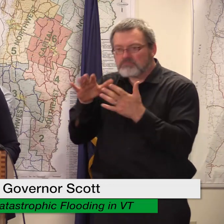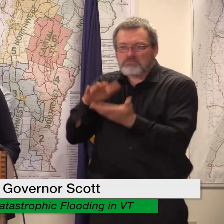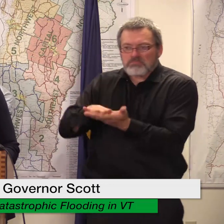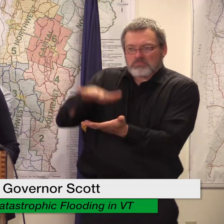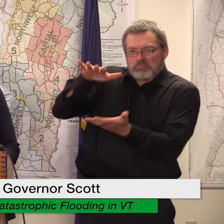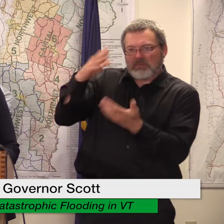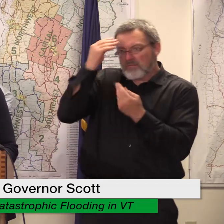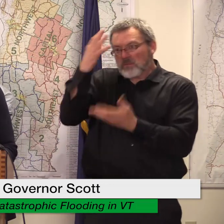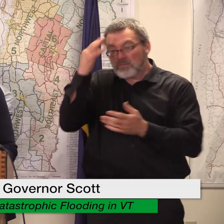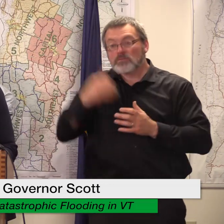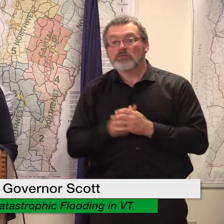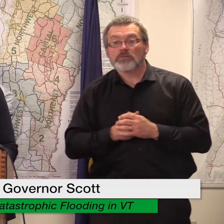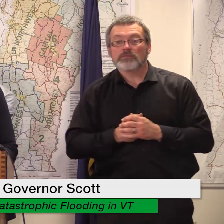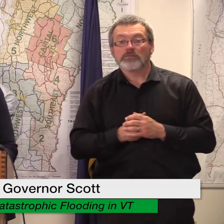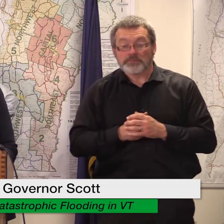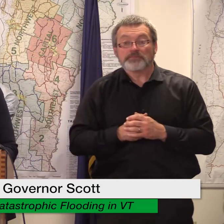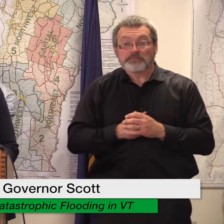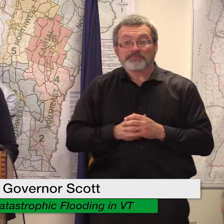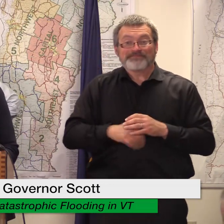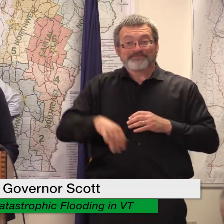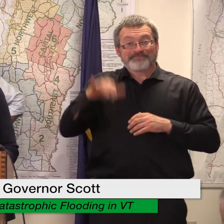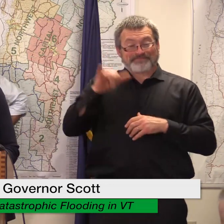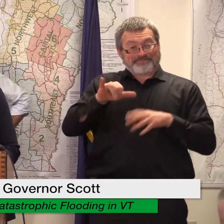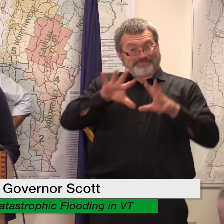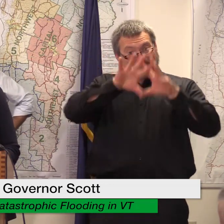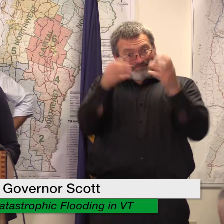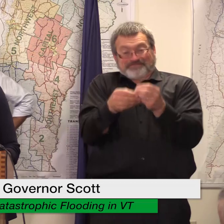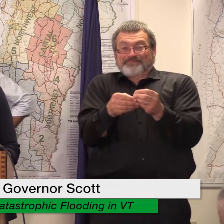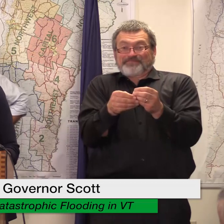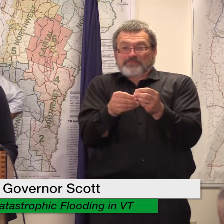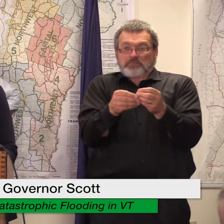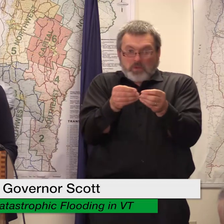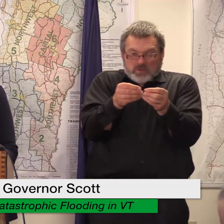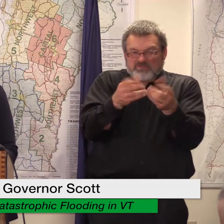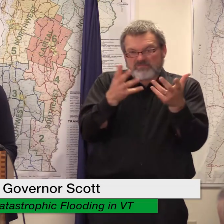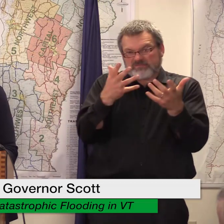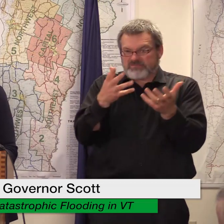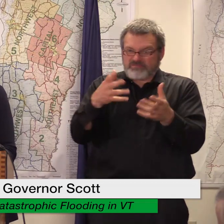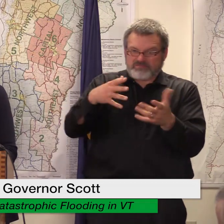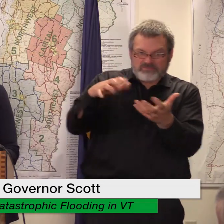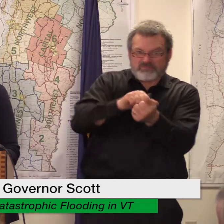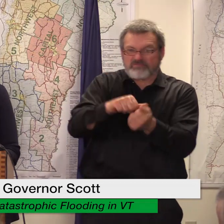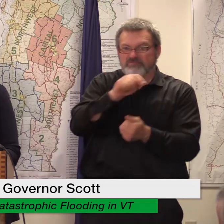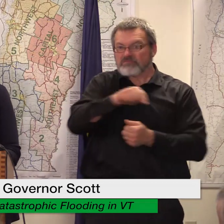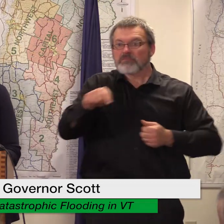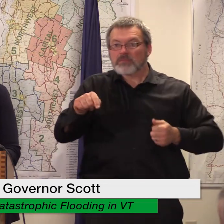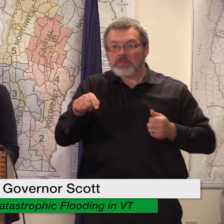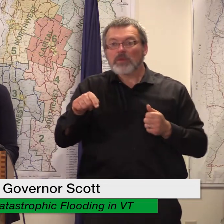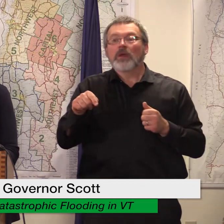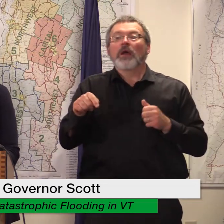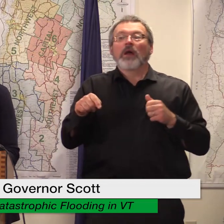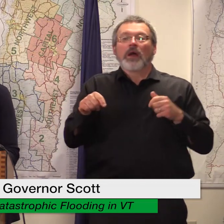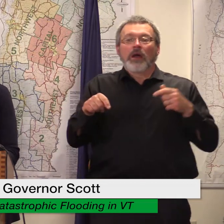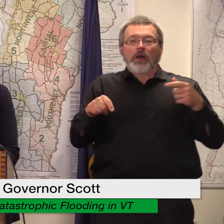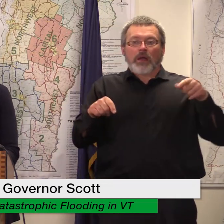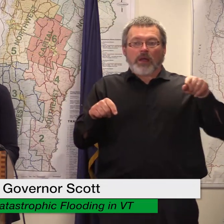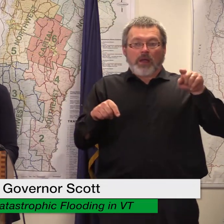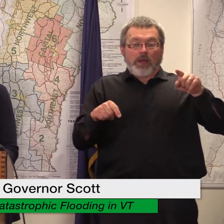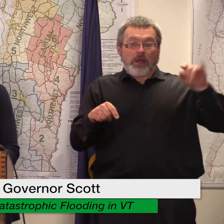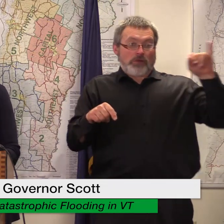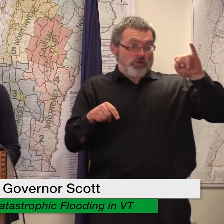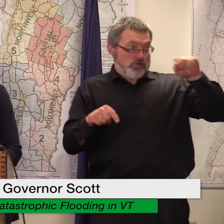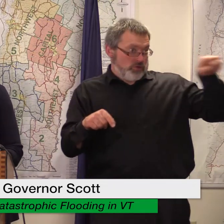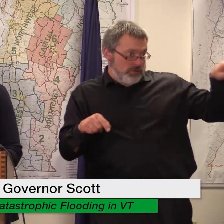be clear on the calculation is the remaining loss after they enter in what is expected from possible insurance